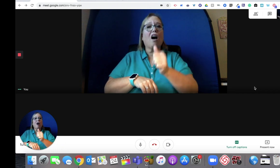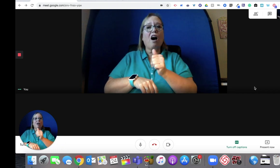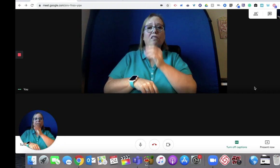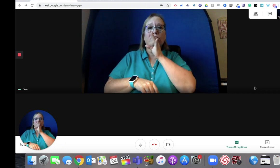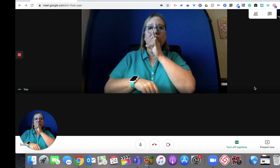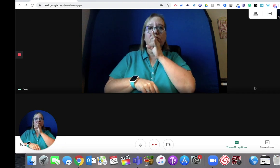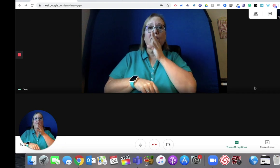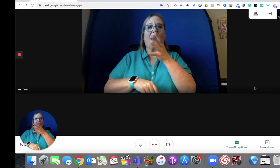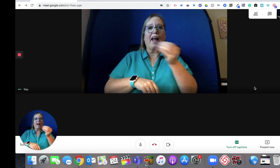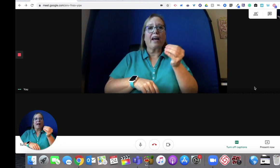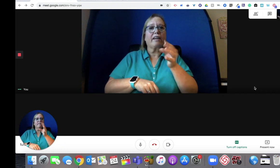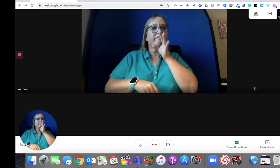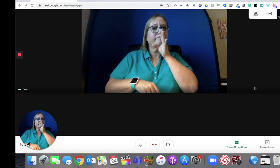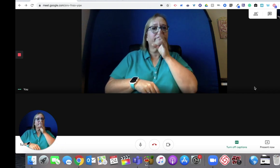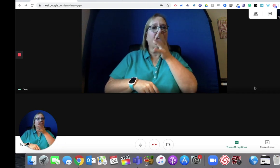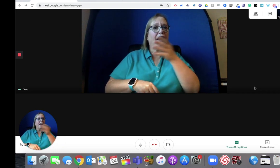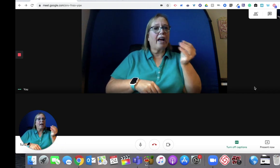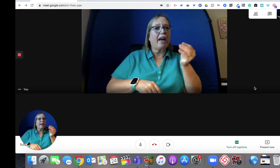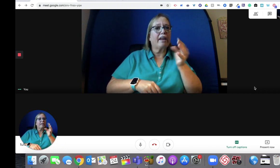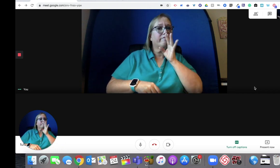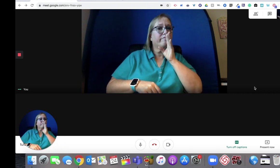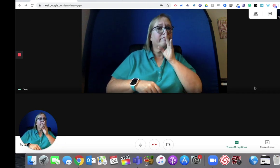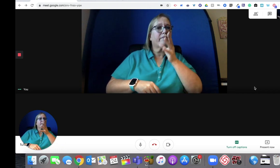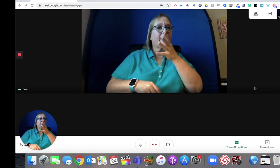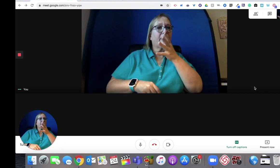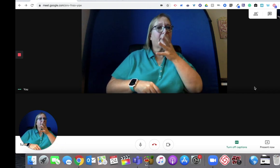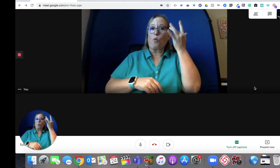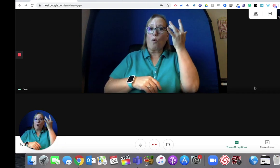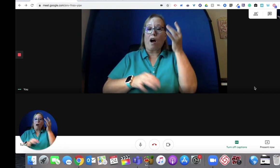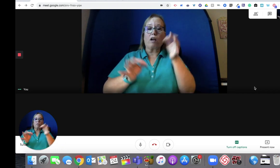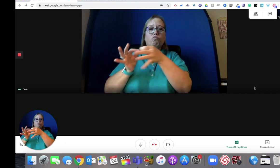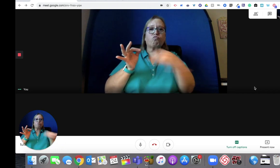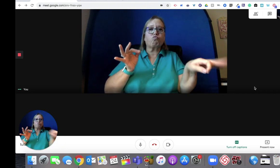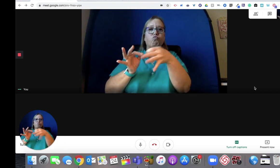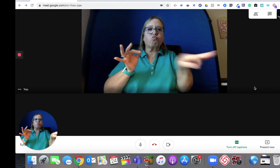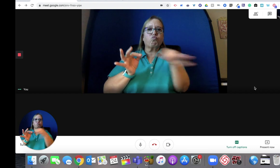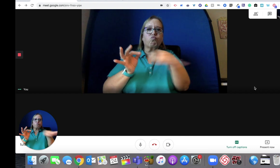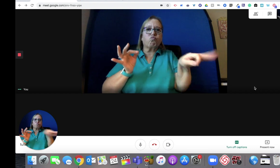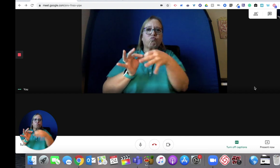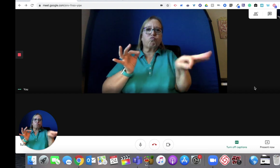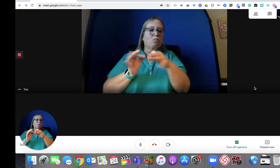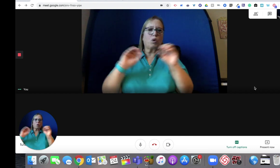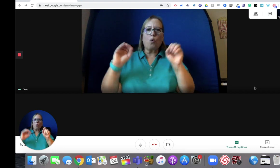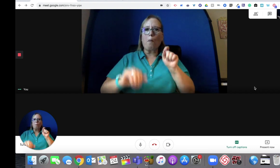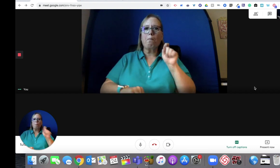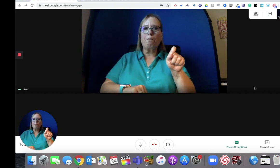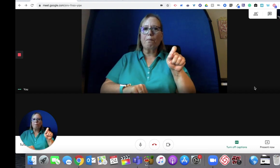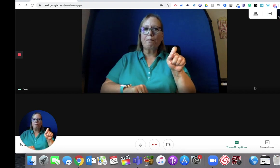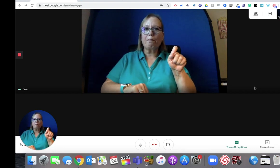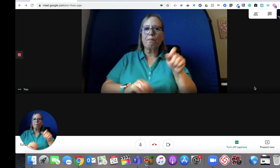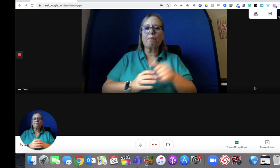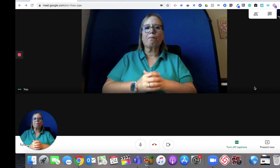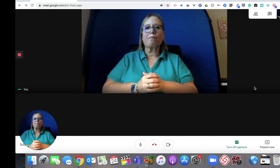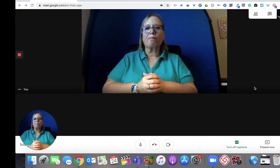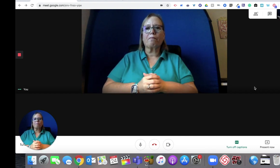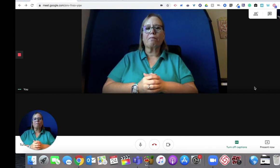If they don't and they keep speaking or they keep saying and, and, and it'll be a run on sentence with no